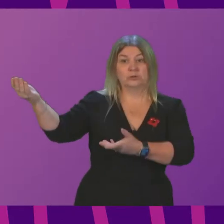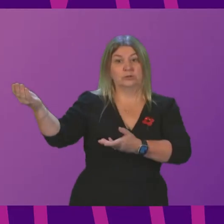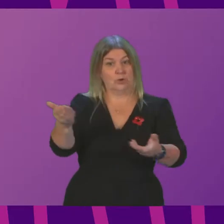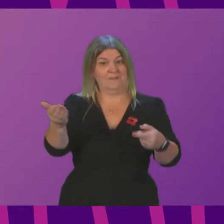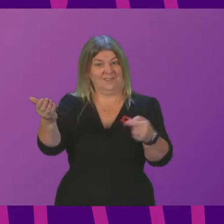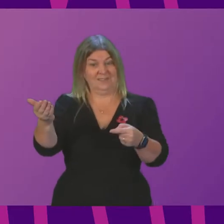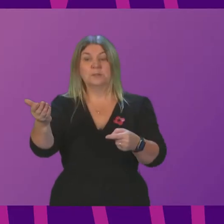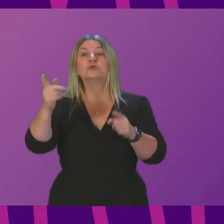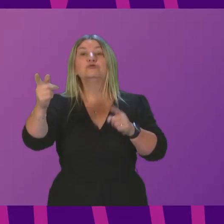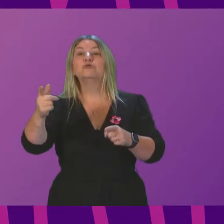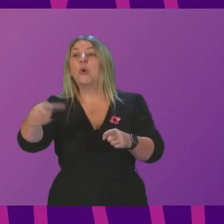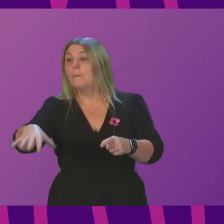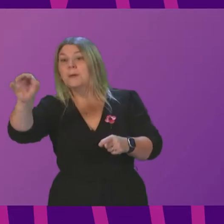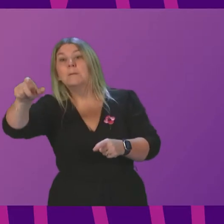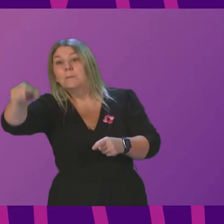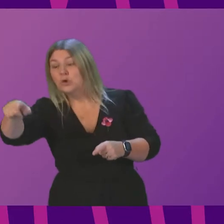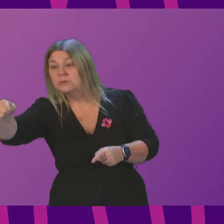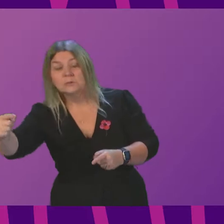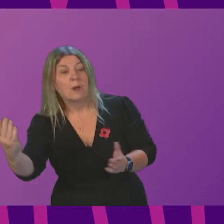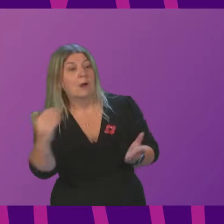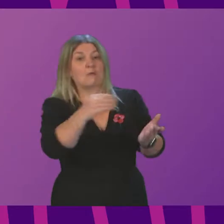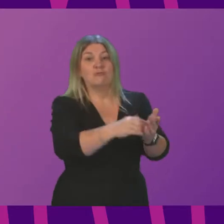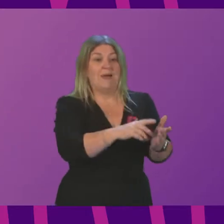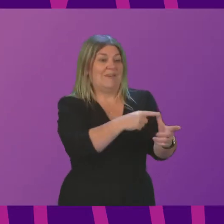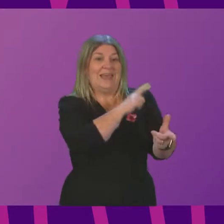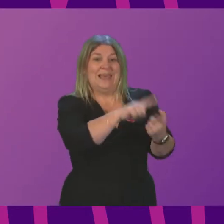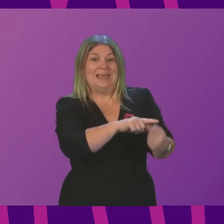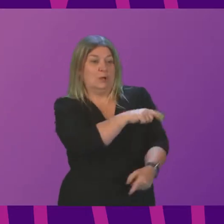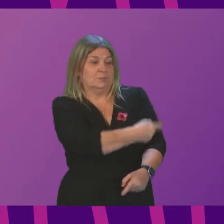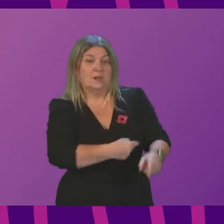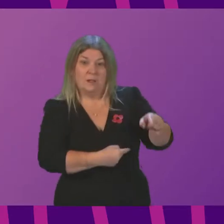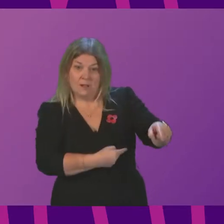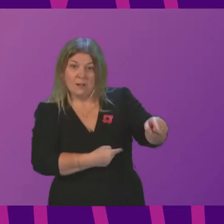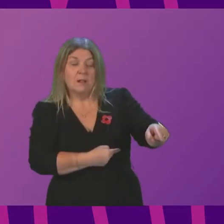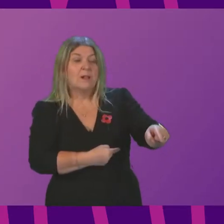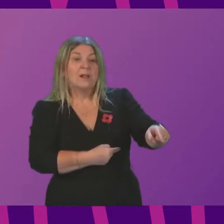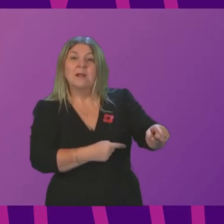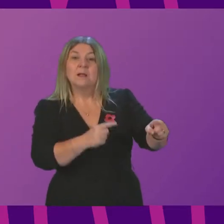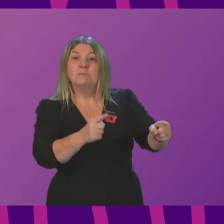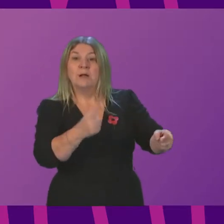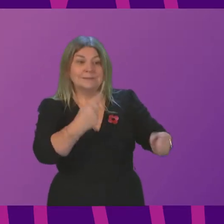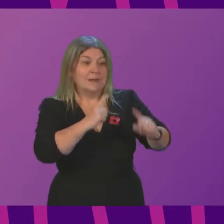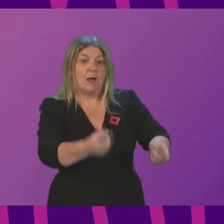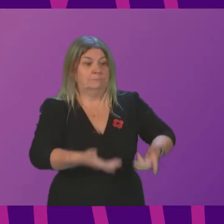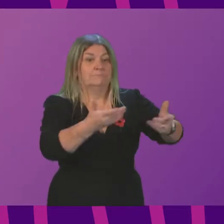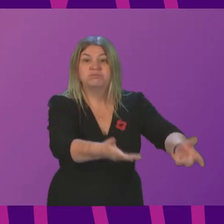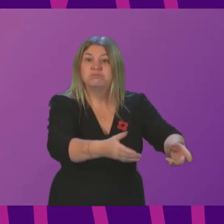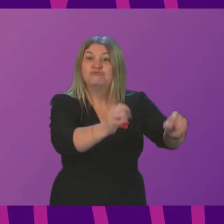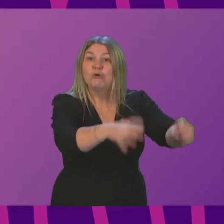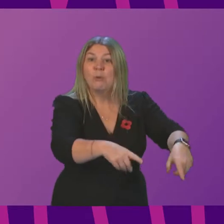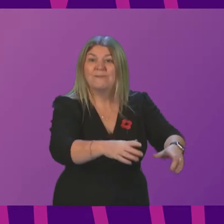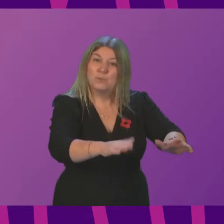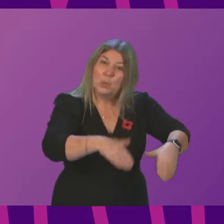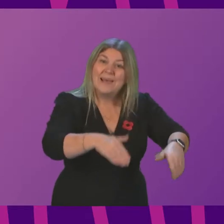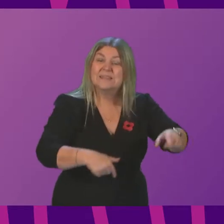patients at A&E departments. Deputy First Minister. Senator, the Scottish Government recently announced a package of support for the Scottish Ambulance Service backed